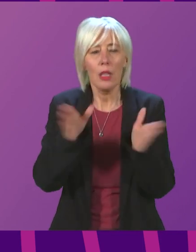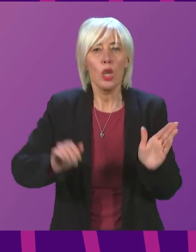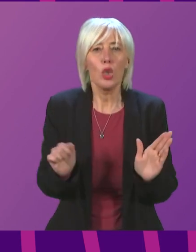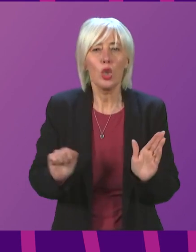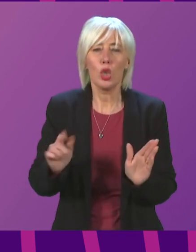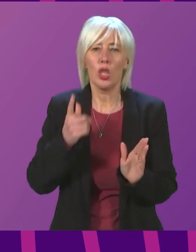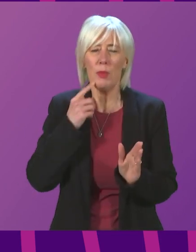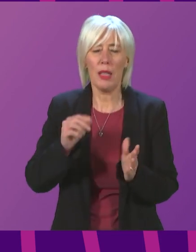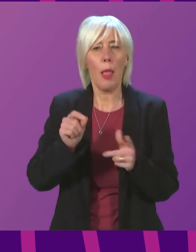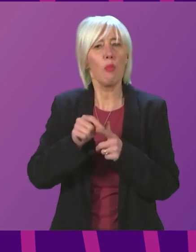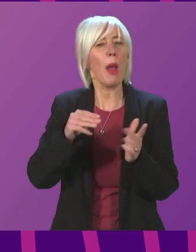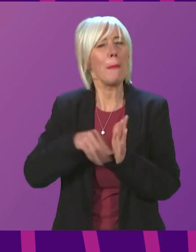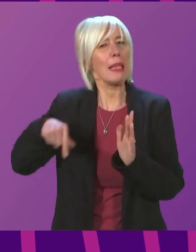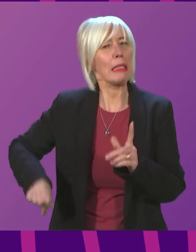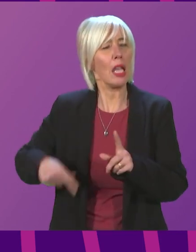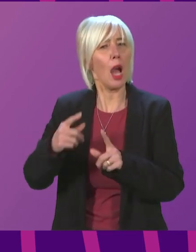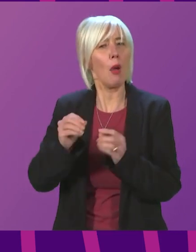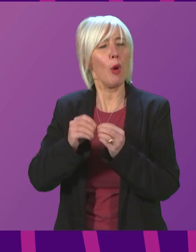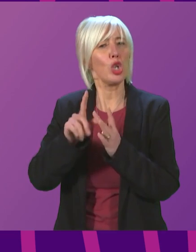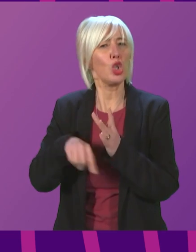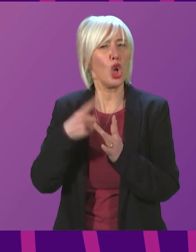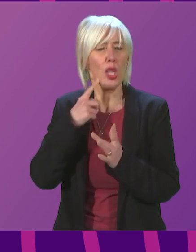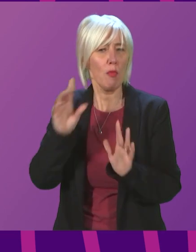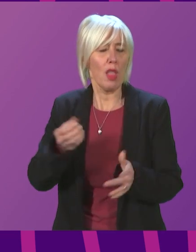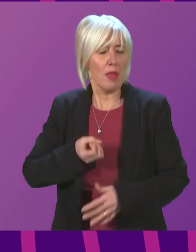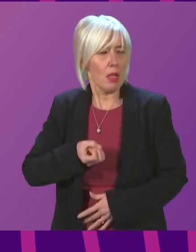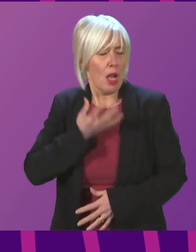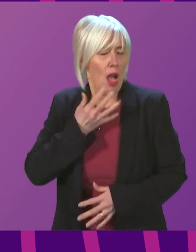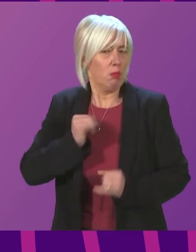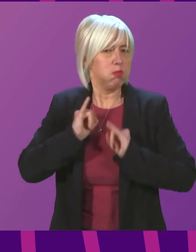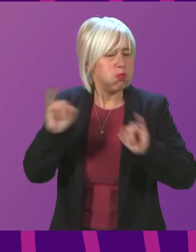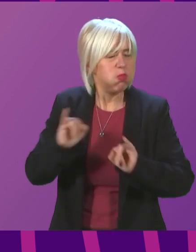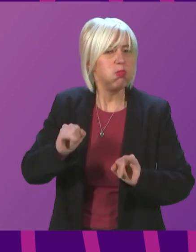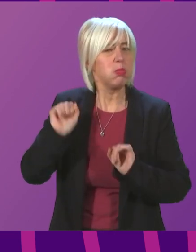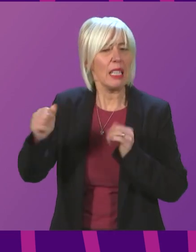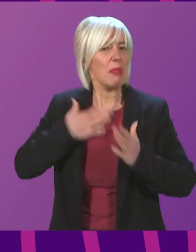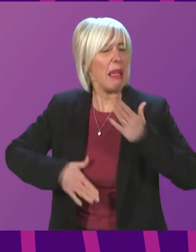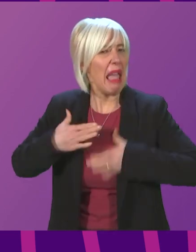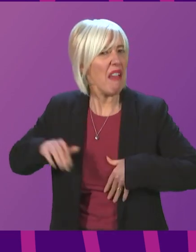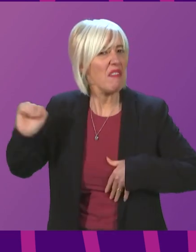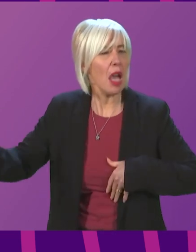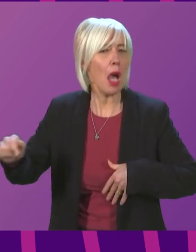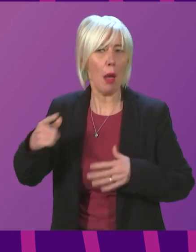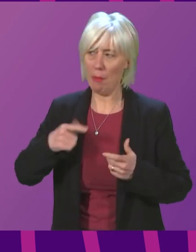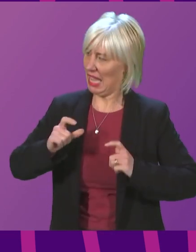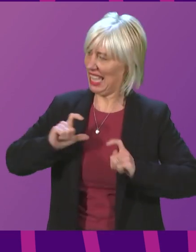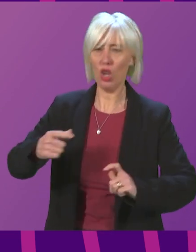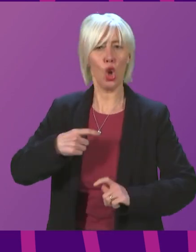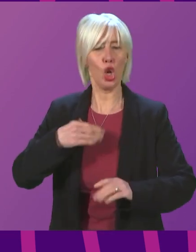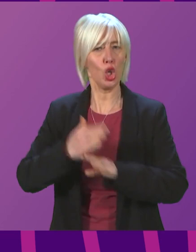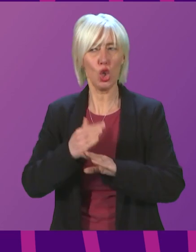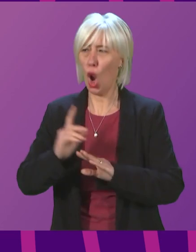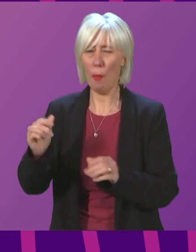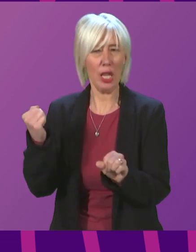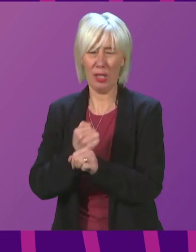behaviour of the Prime Minister, who has flighted the rules of his own government on numerous occasions and yet continues in his role. What would the First